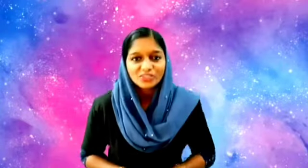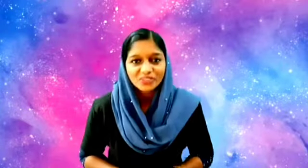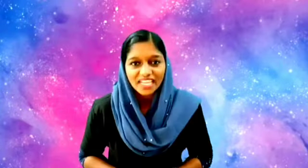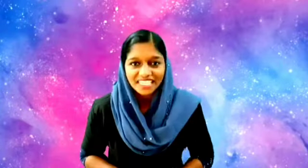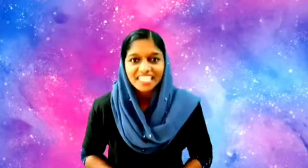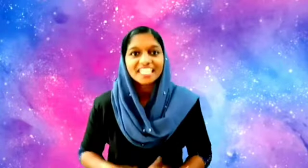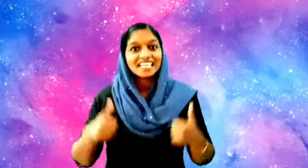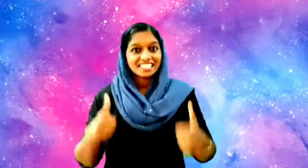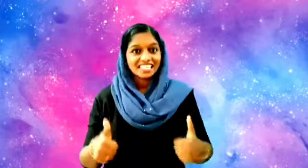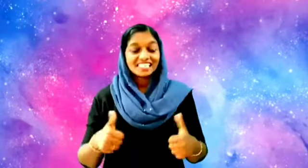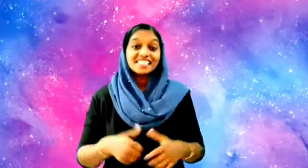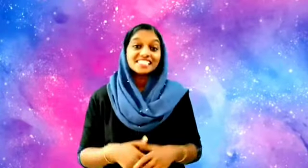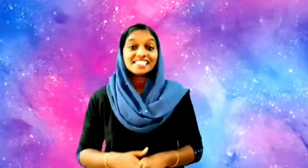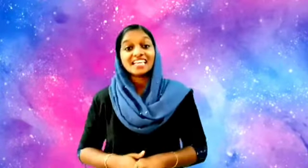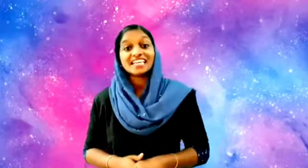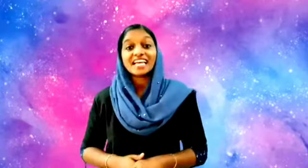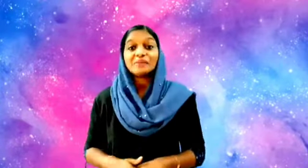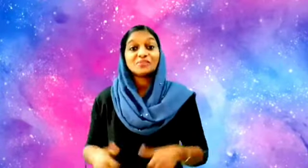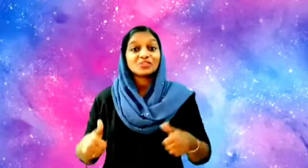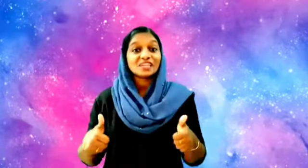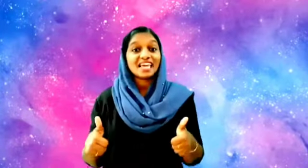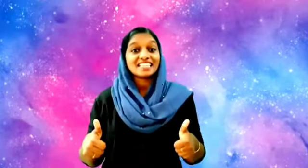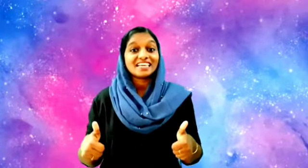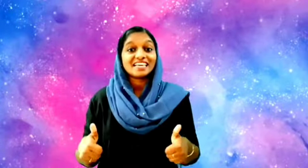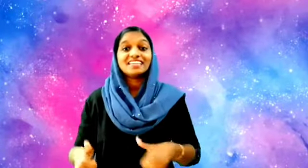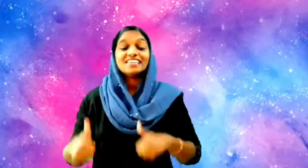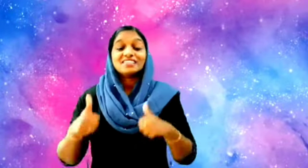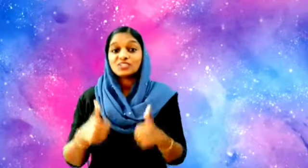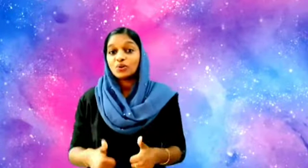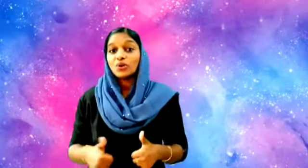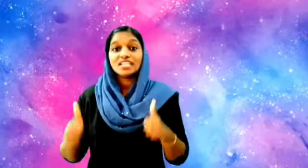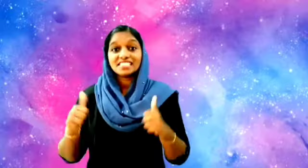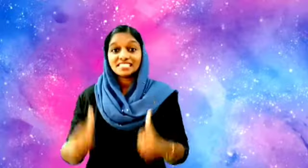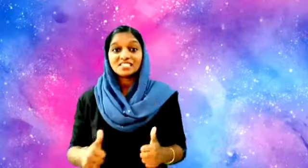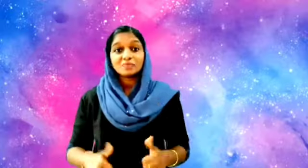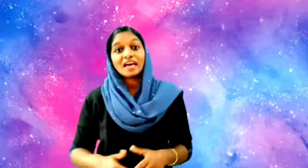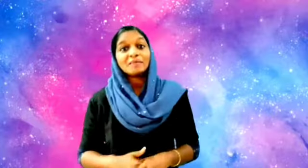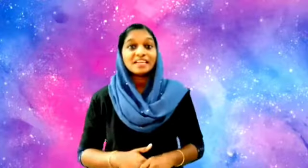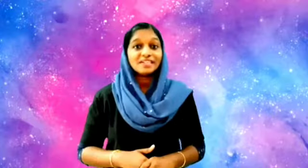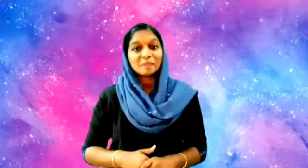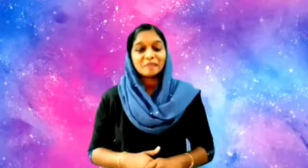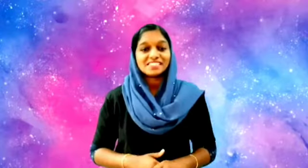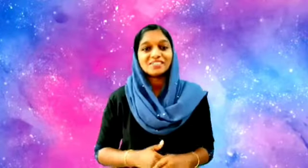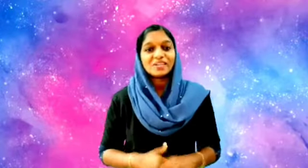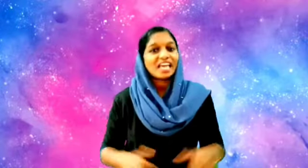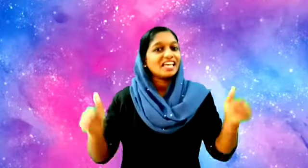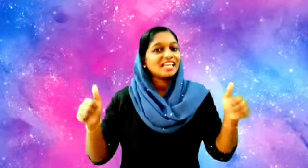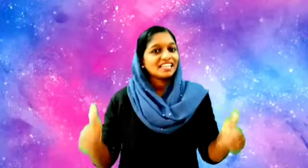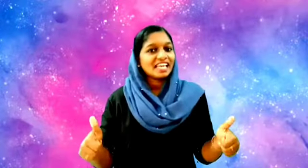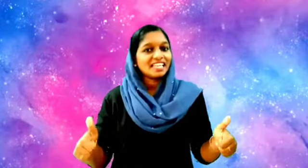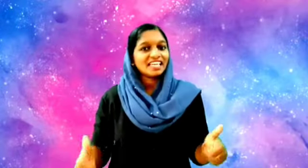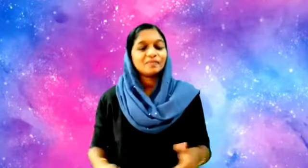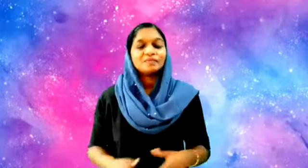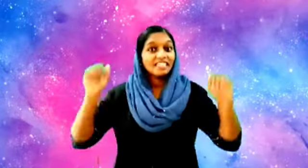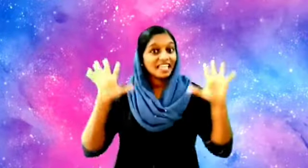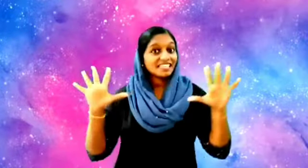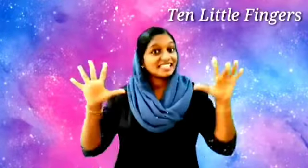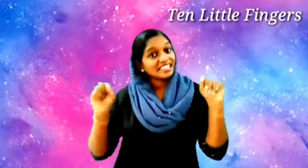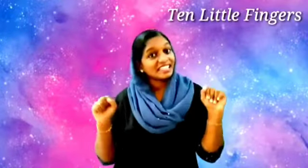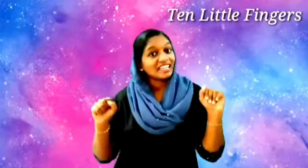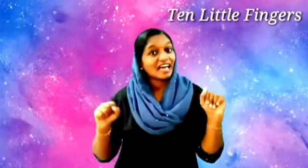are you ready yes let's sing a rhyme together so listen to ma'am and repeat it okay ready